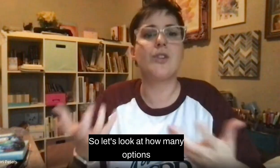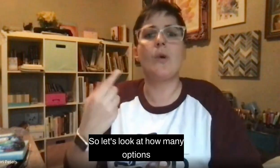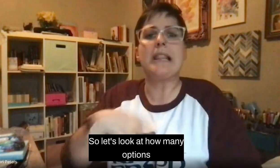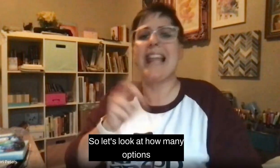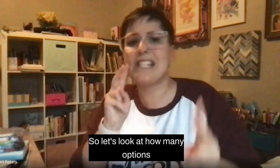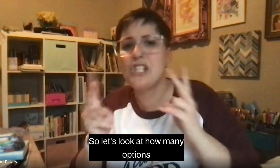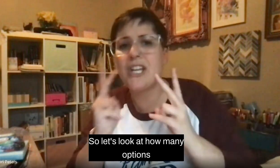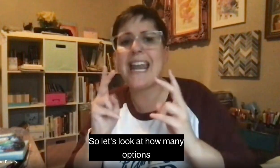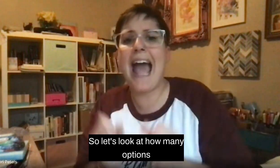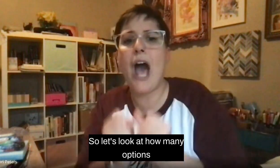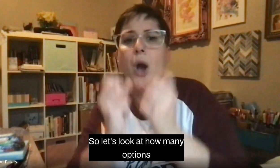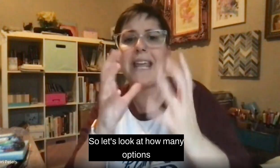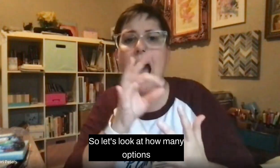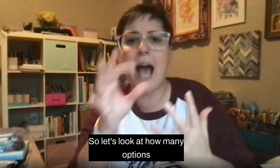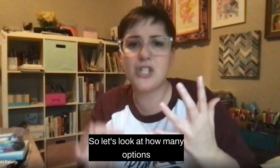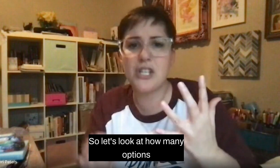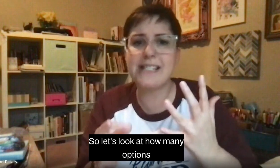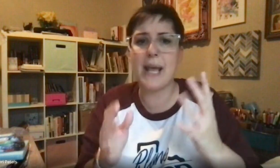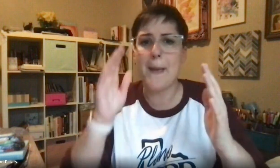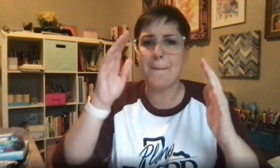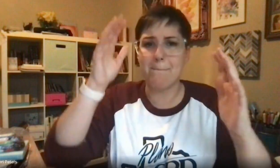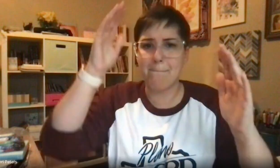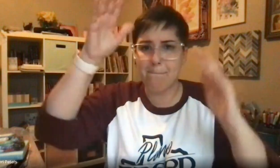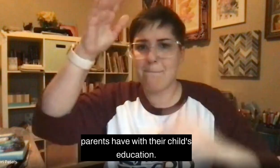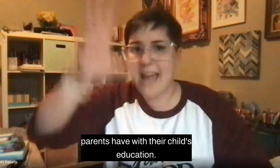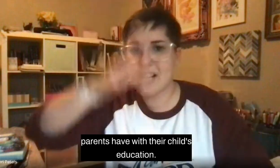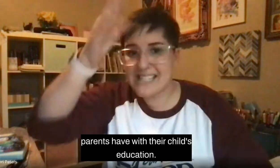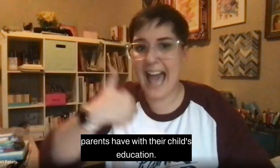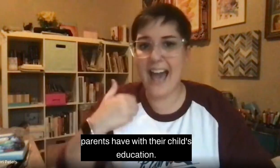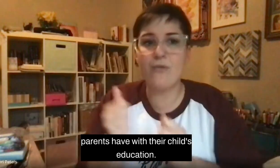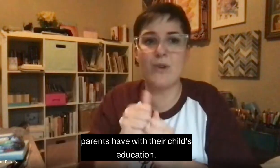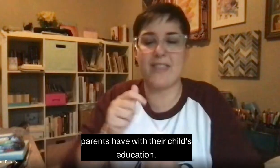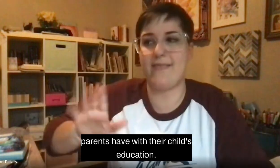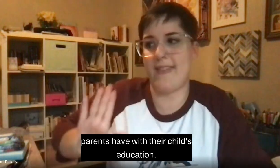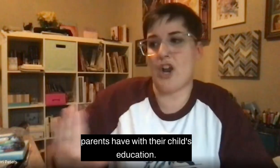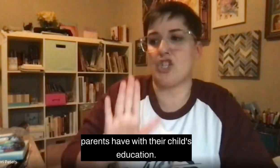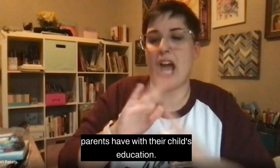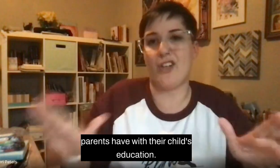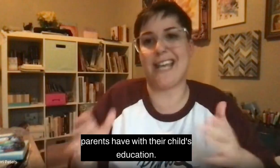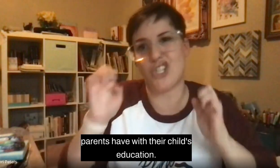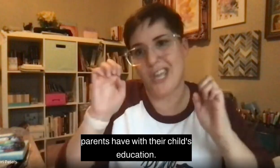let's look at how many options parents have with their child's education.